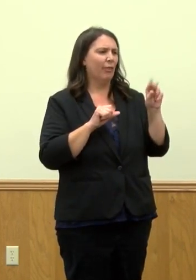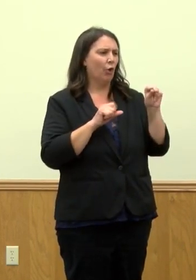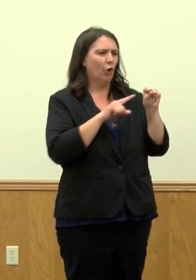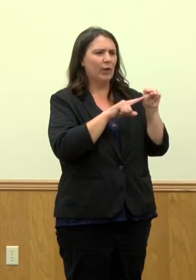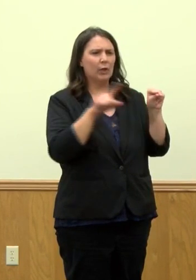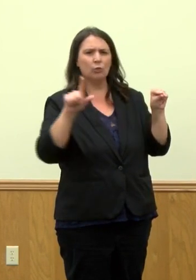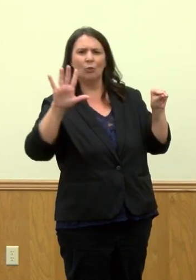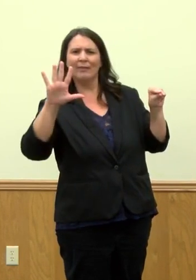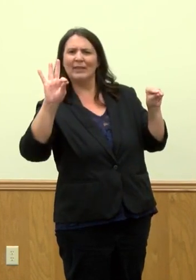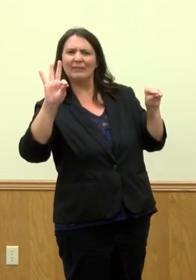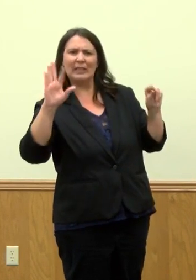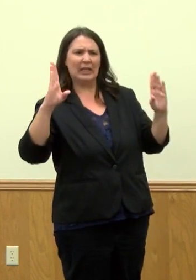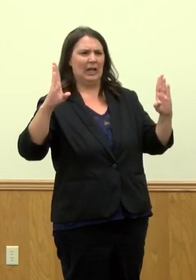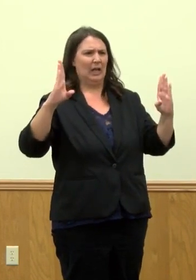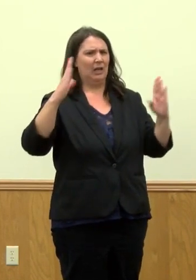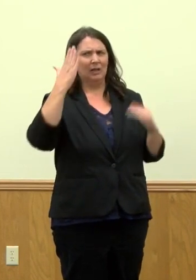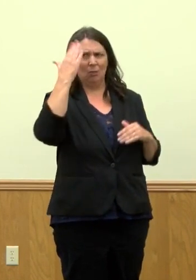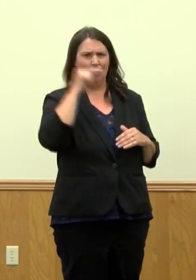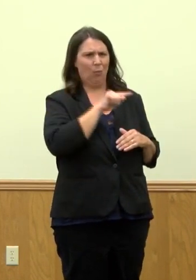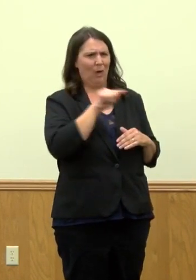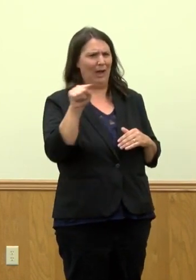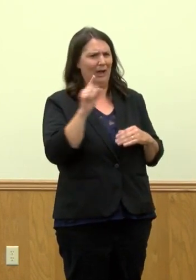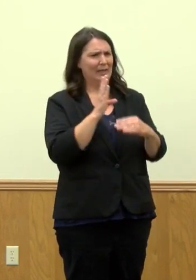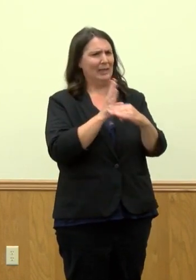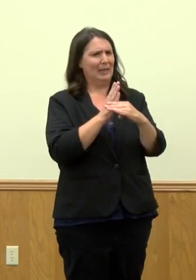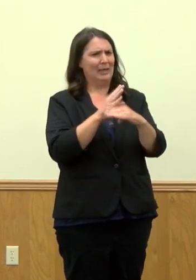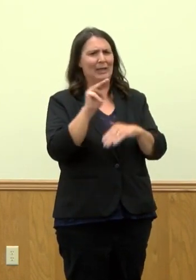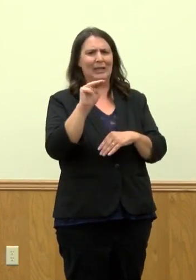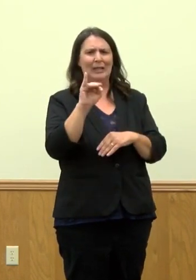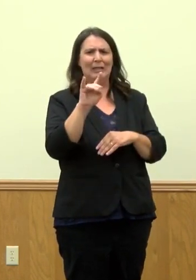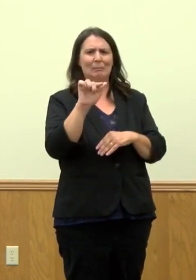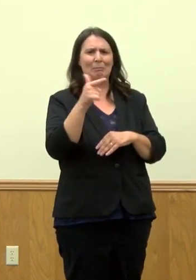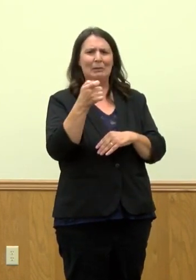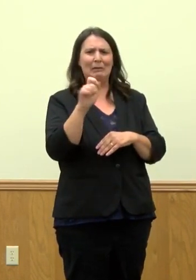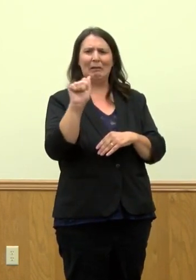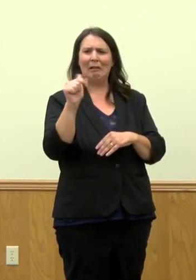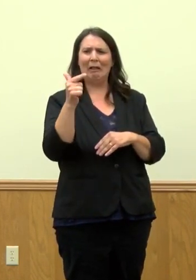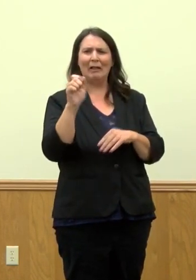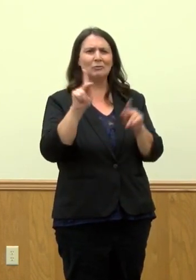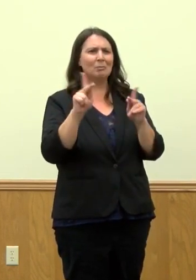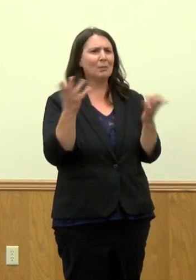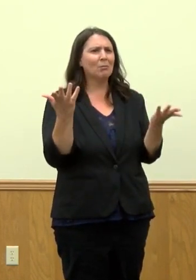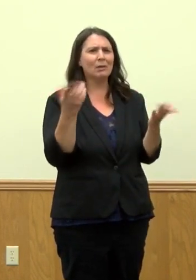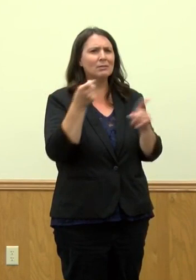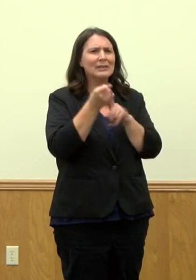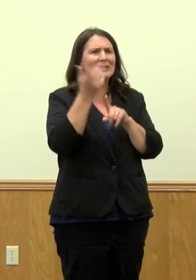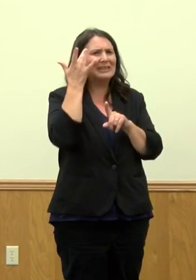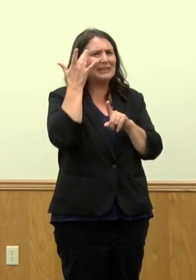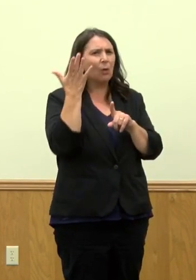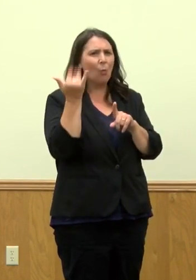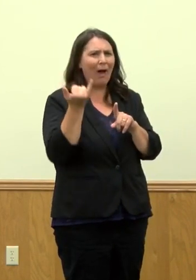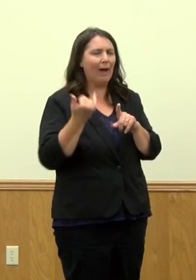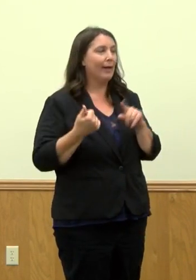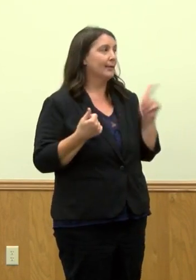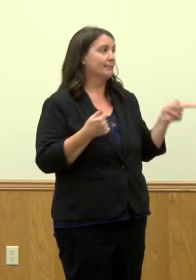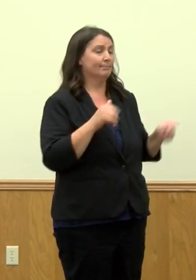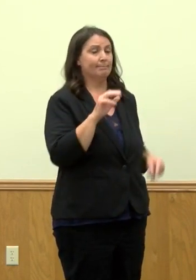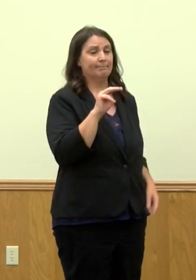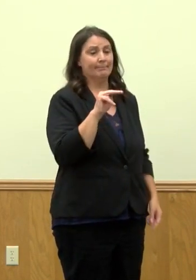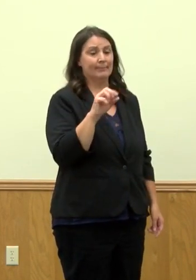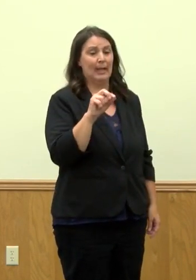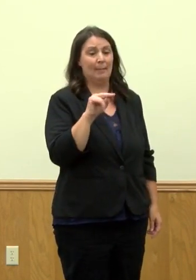a reason that we're seeing that in more middle-aged Americans? You know, I really can't address what we're seeing in the,